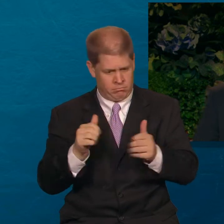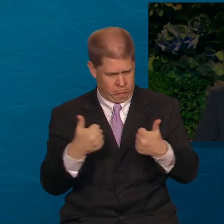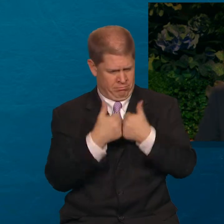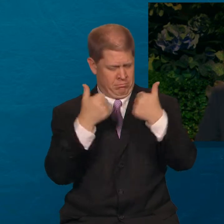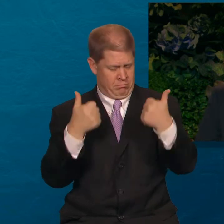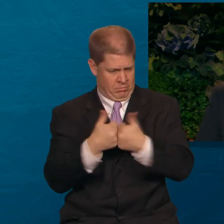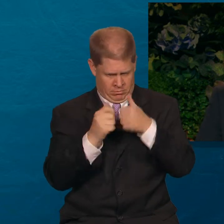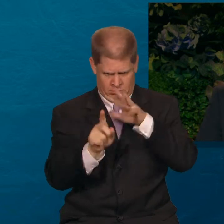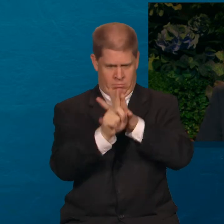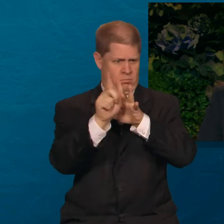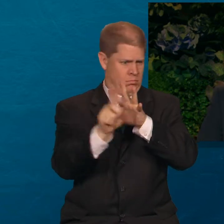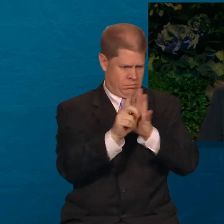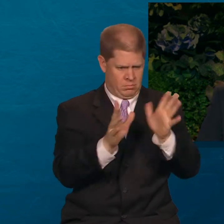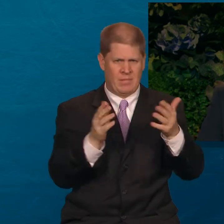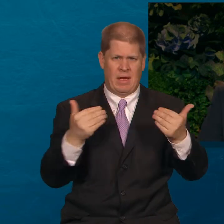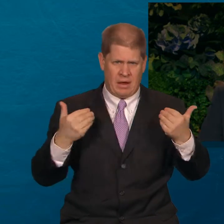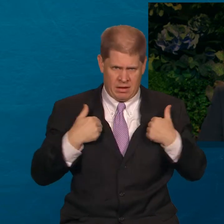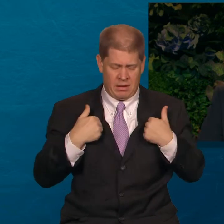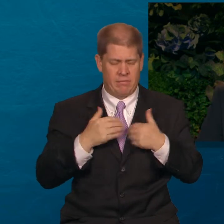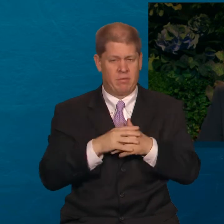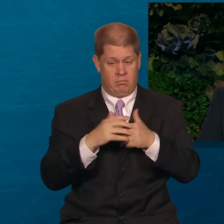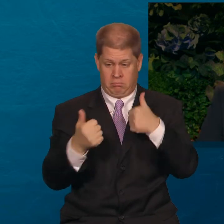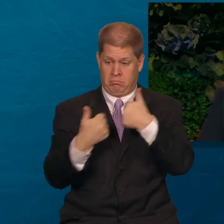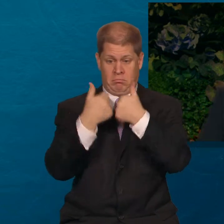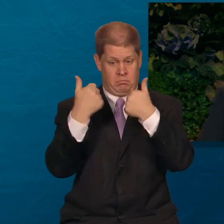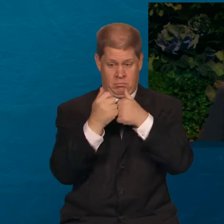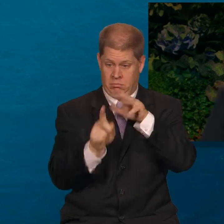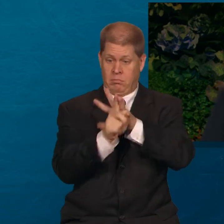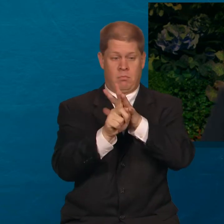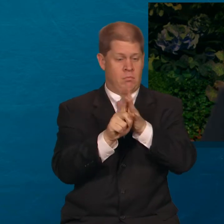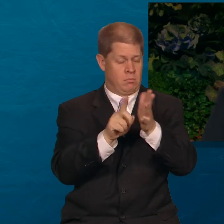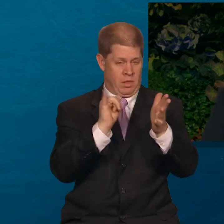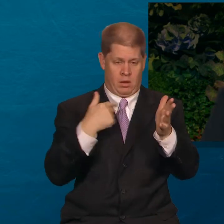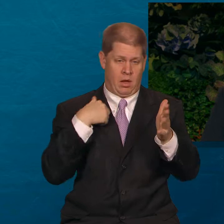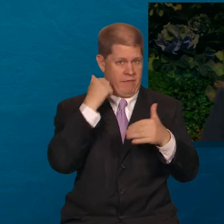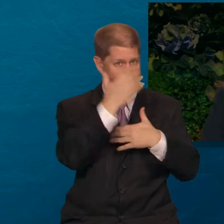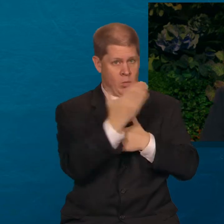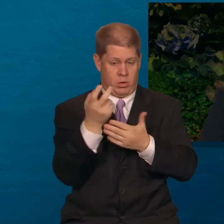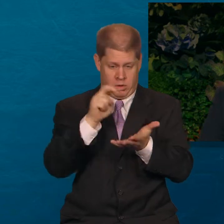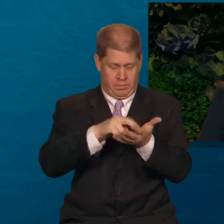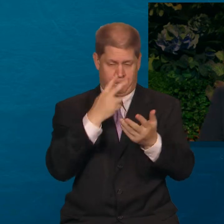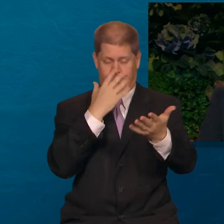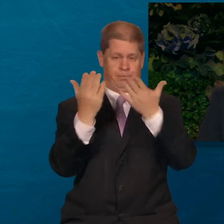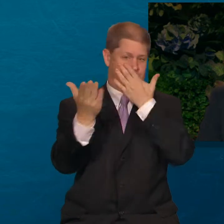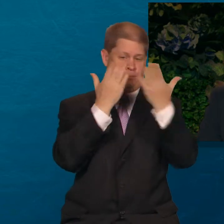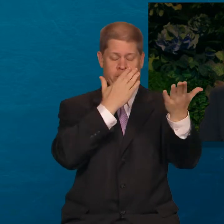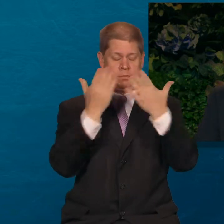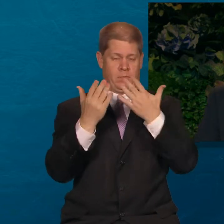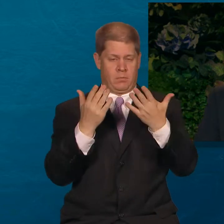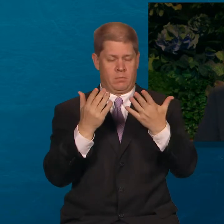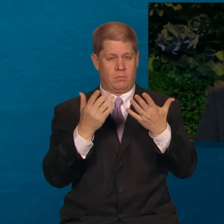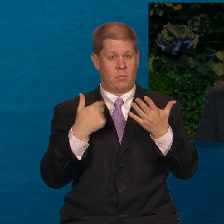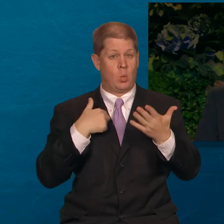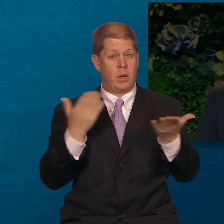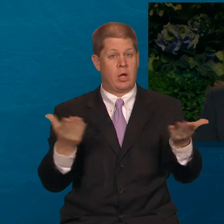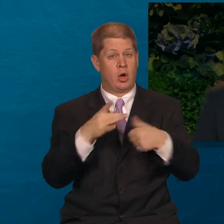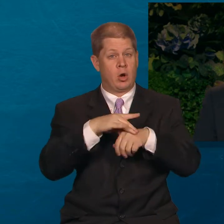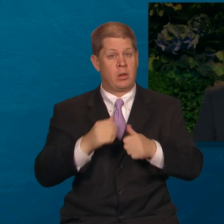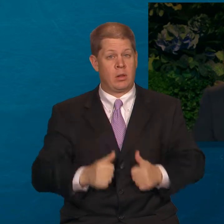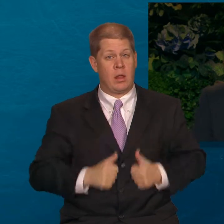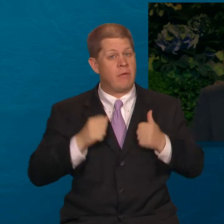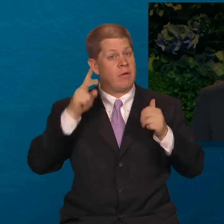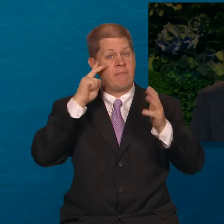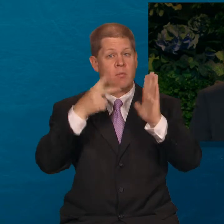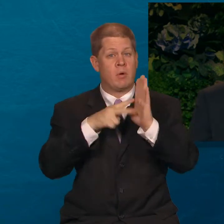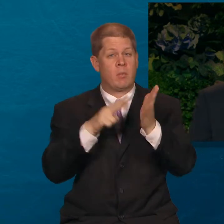obstacles in this race are the challenges we wake up to each morning. We are here on earth to run